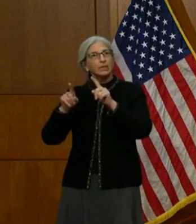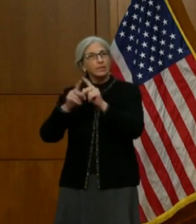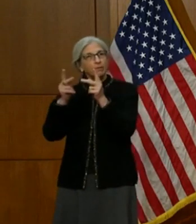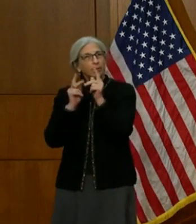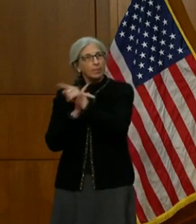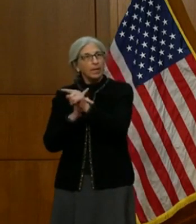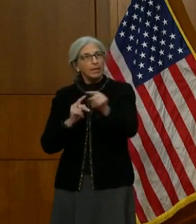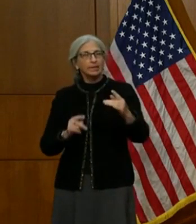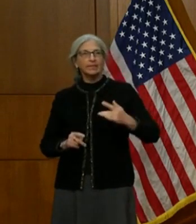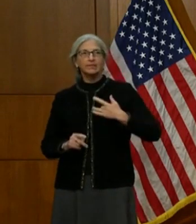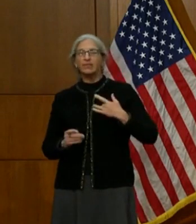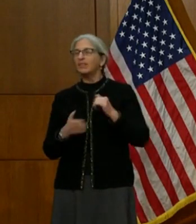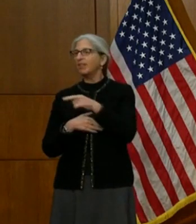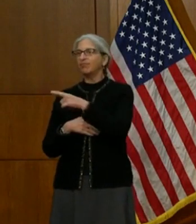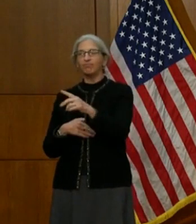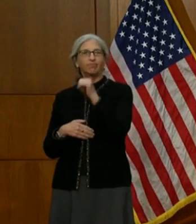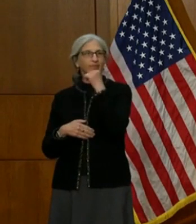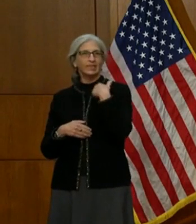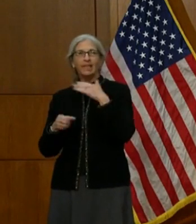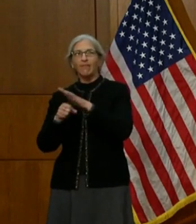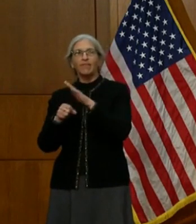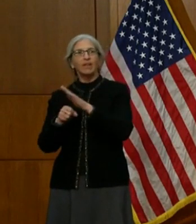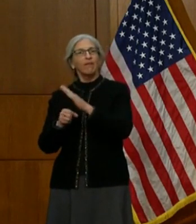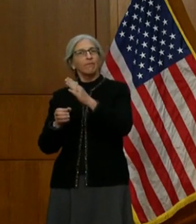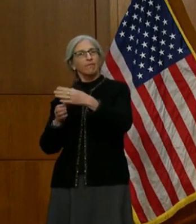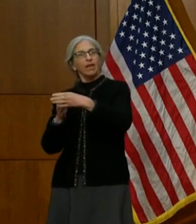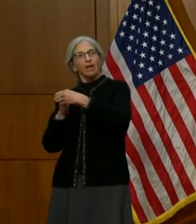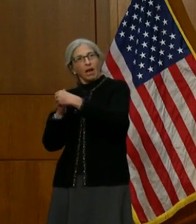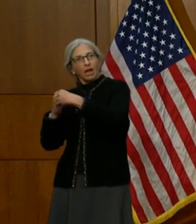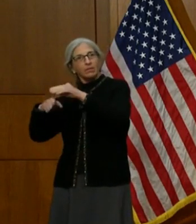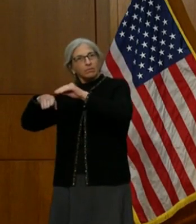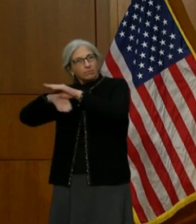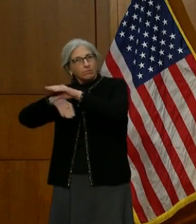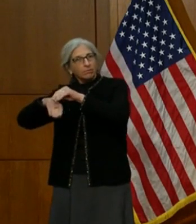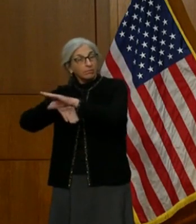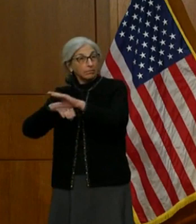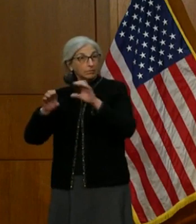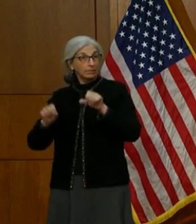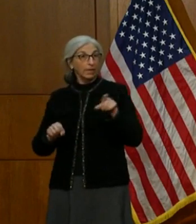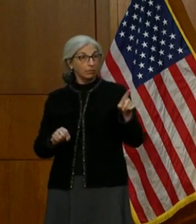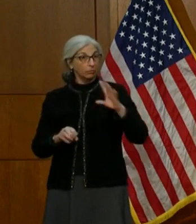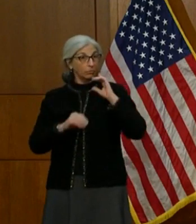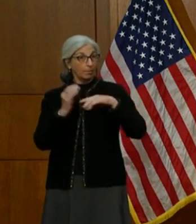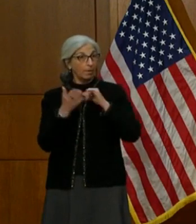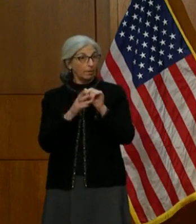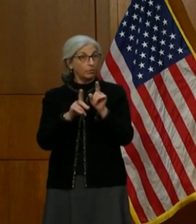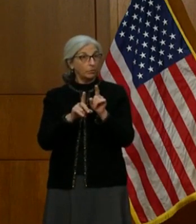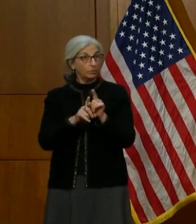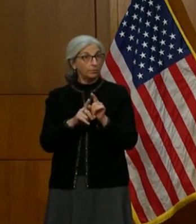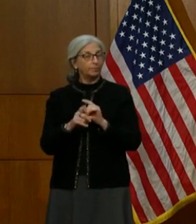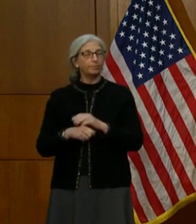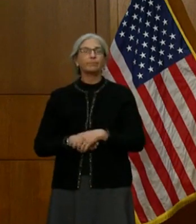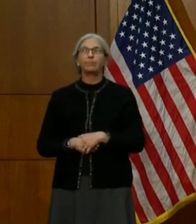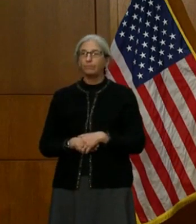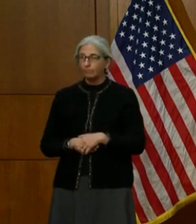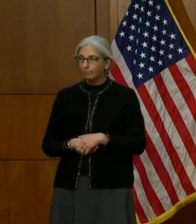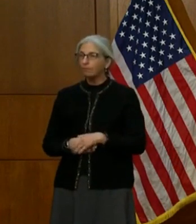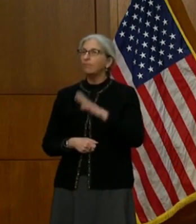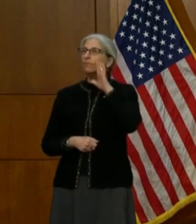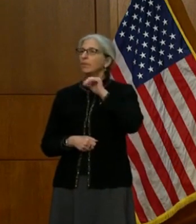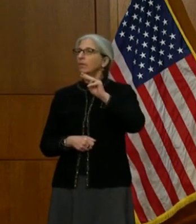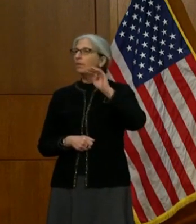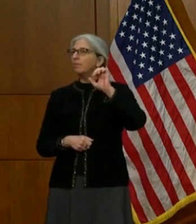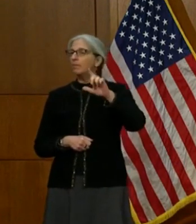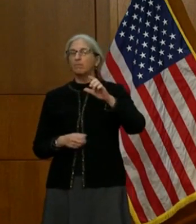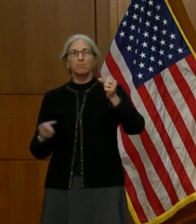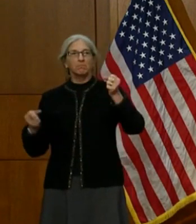maybe they didn't get enough guidance. Can you speak to that? You know, Mel, there are a lot of challenges,